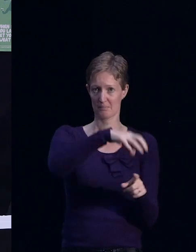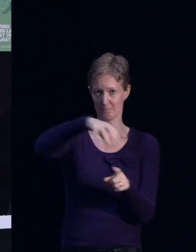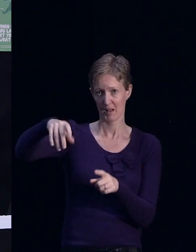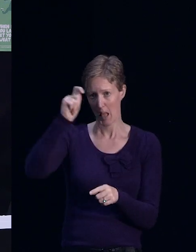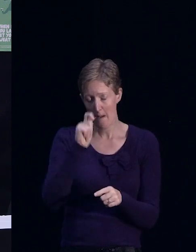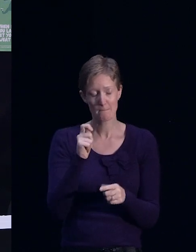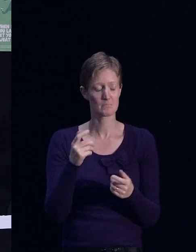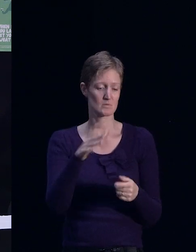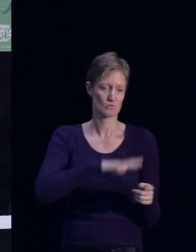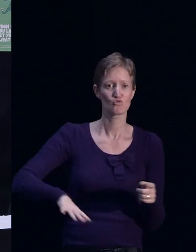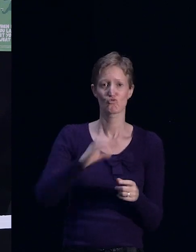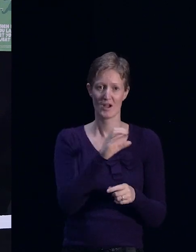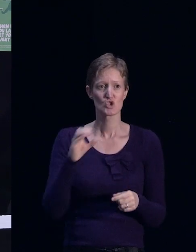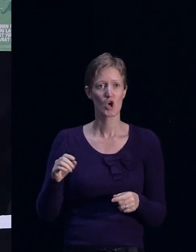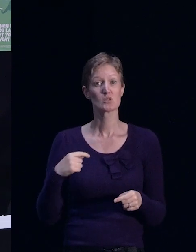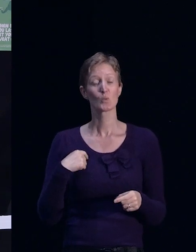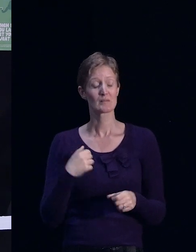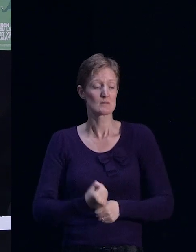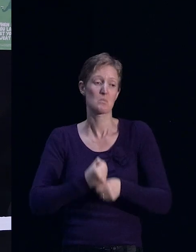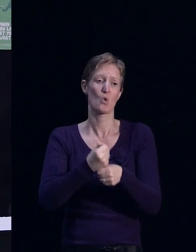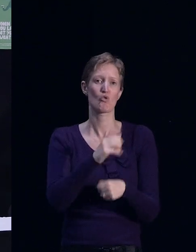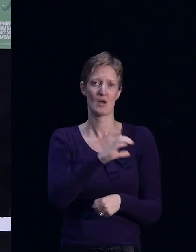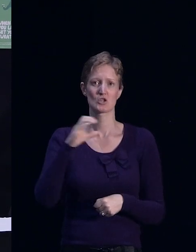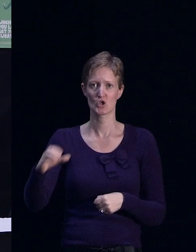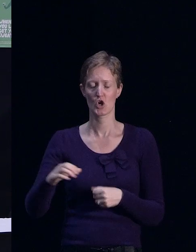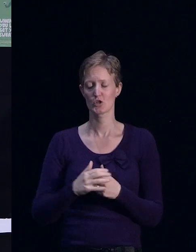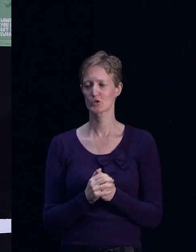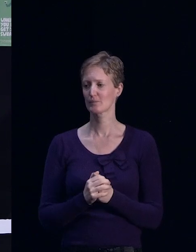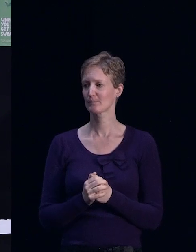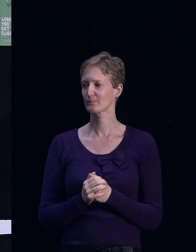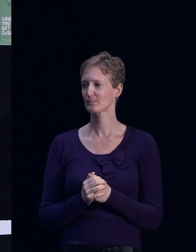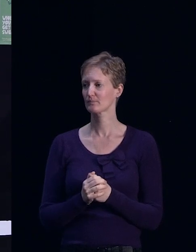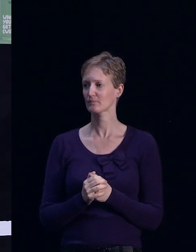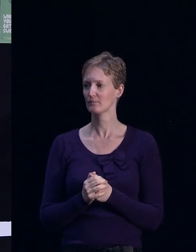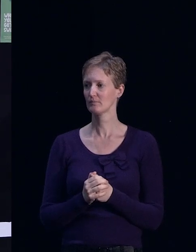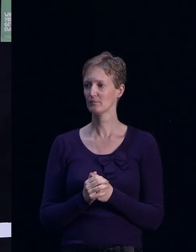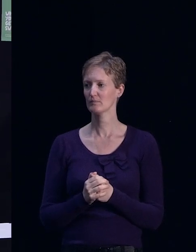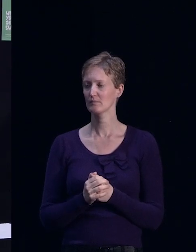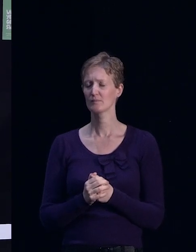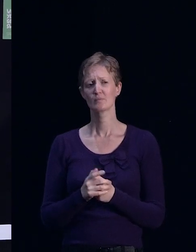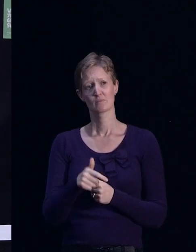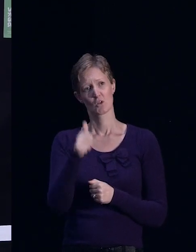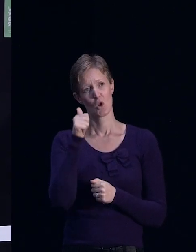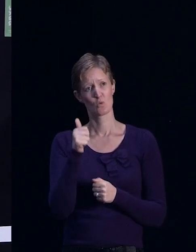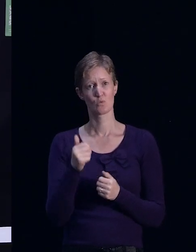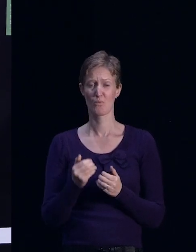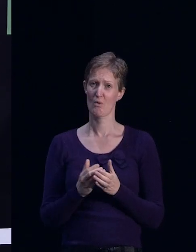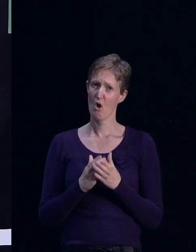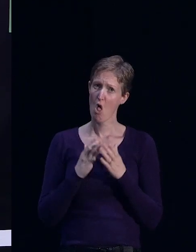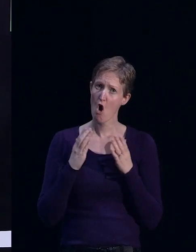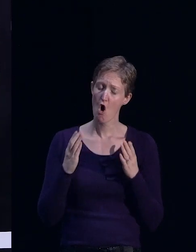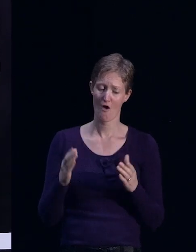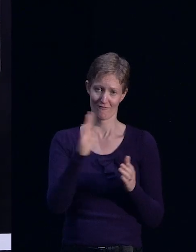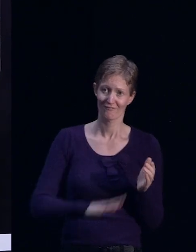Christchurch and the Canterbury Rebuild. There's the recognition that a fair chunk of New Zealand's GDP comes from